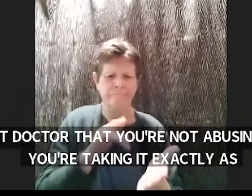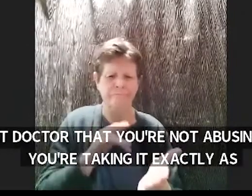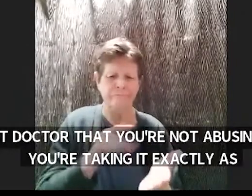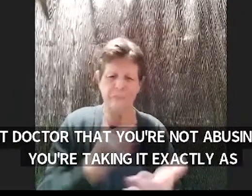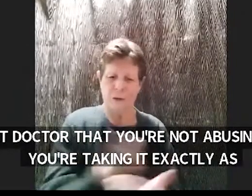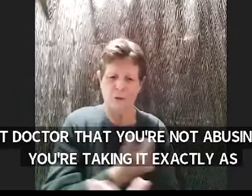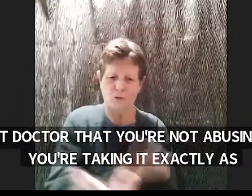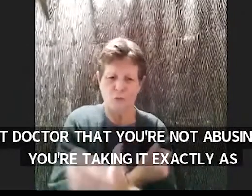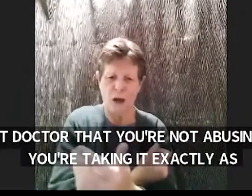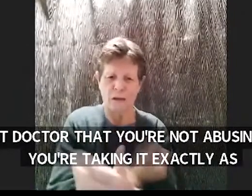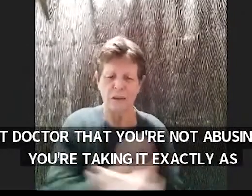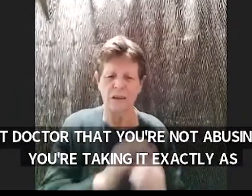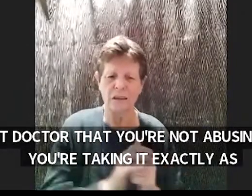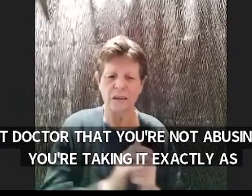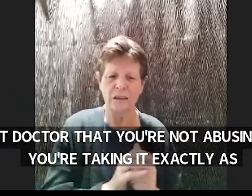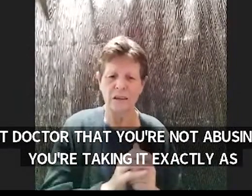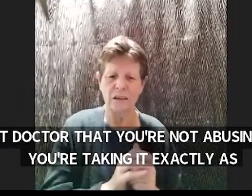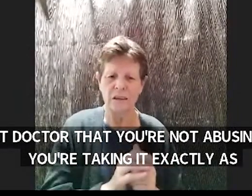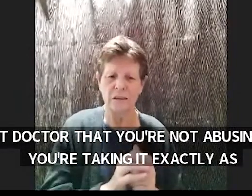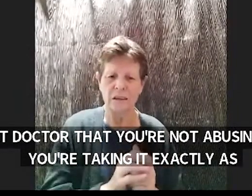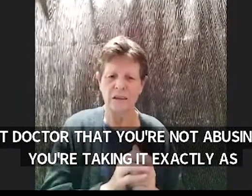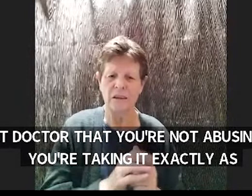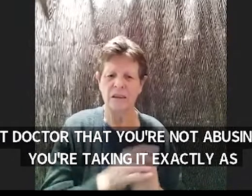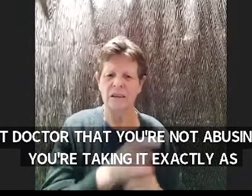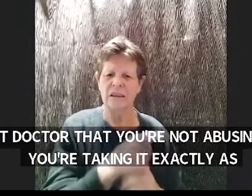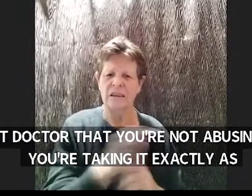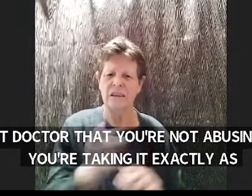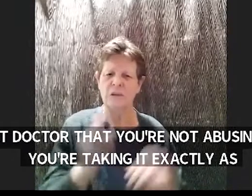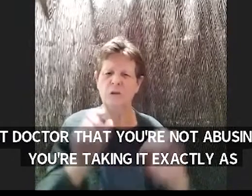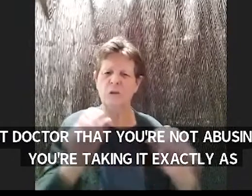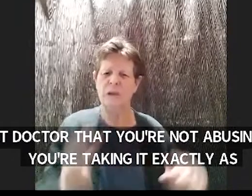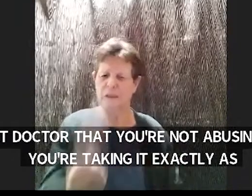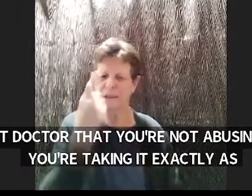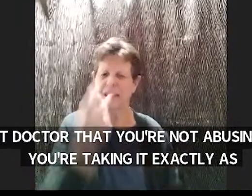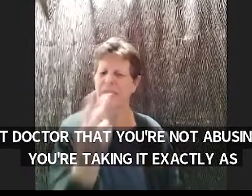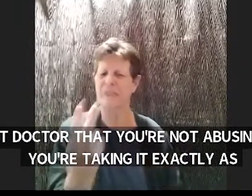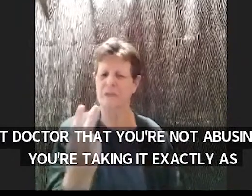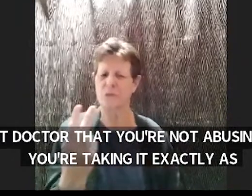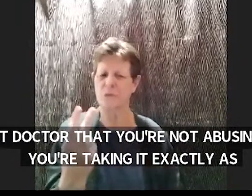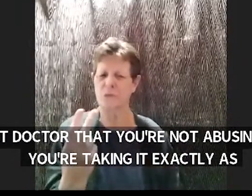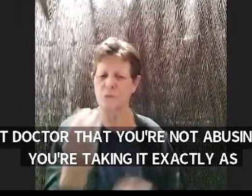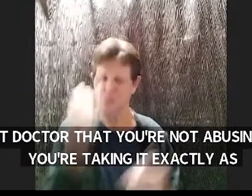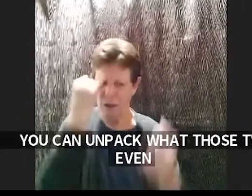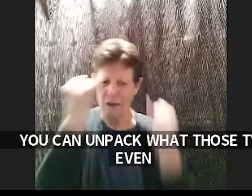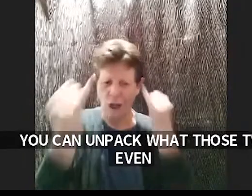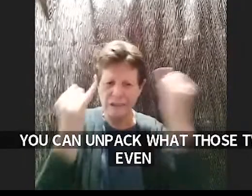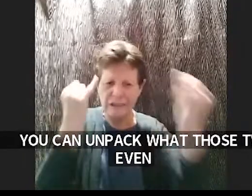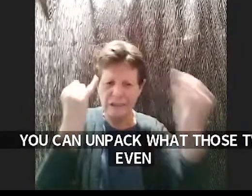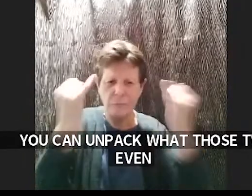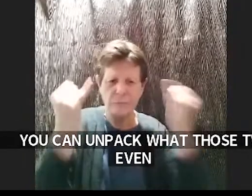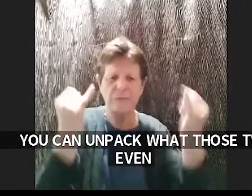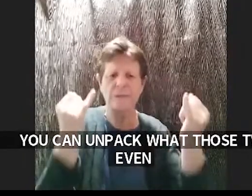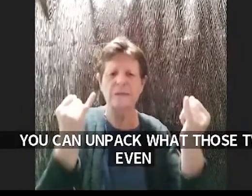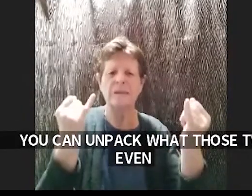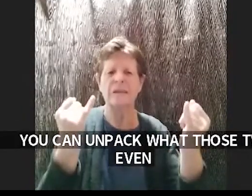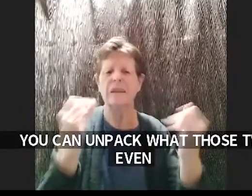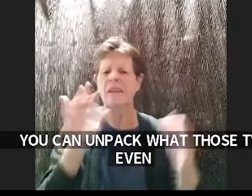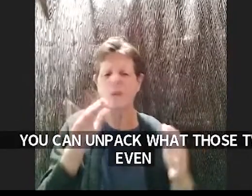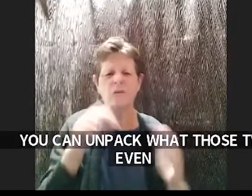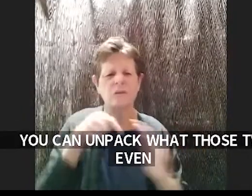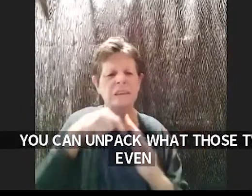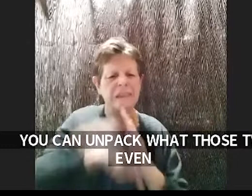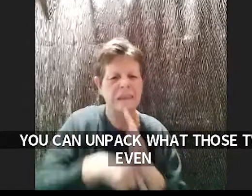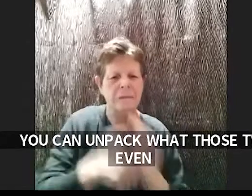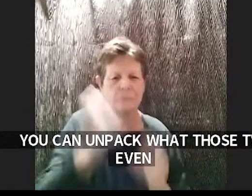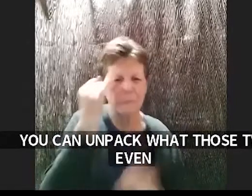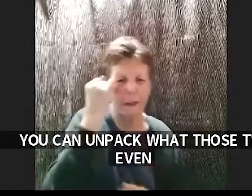unpack what is what those two concepts even mean i you know it's it's um goes deep but i've also noticed there